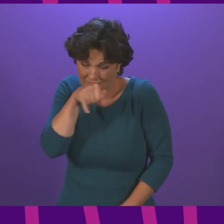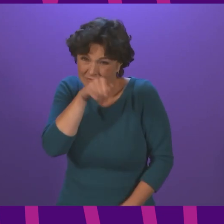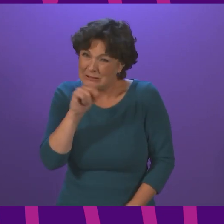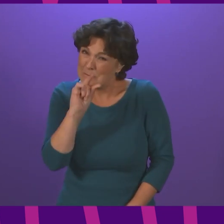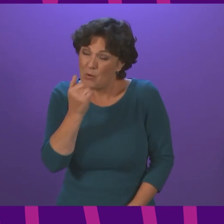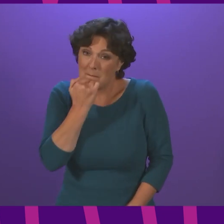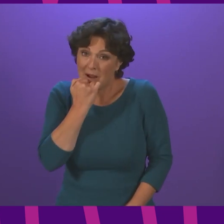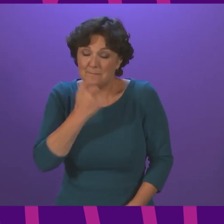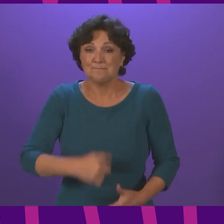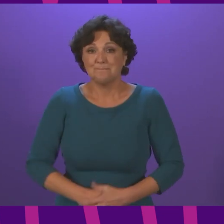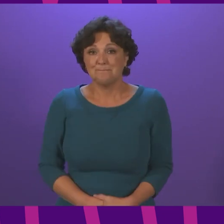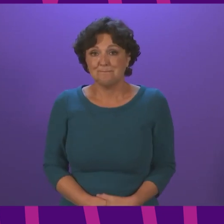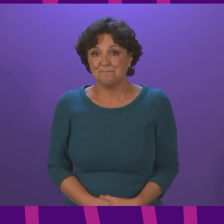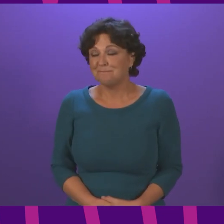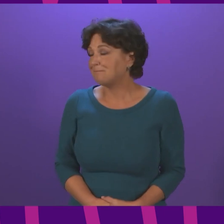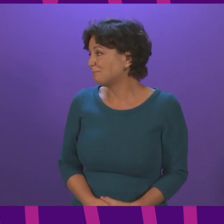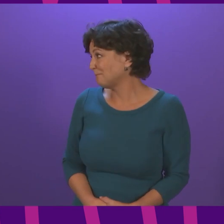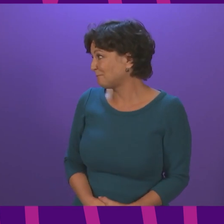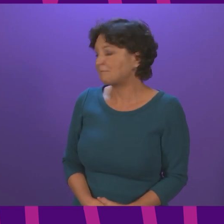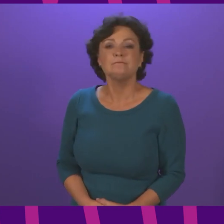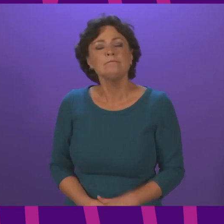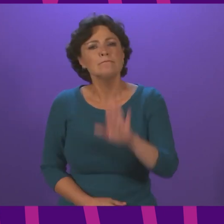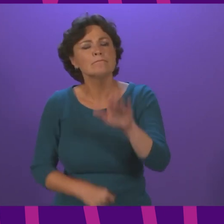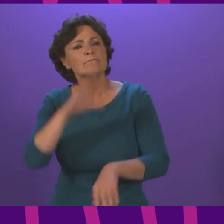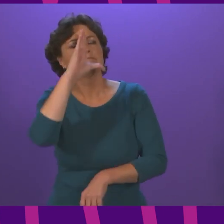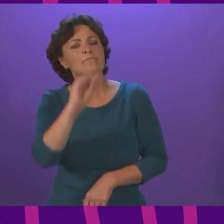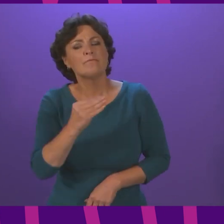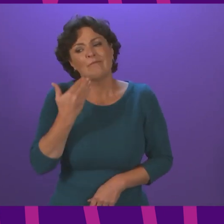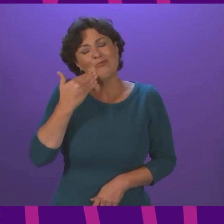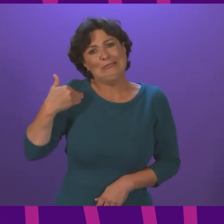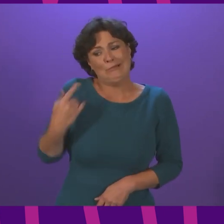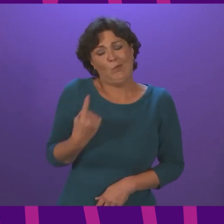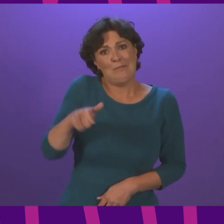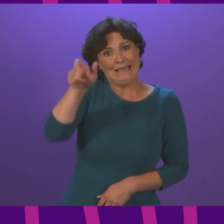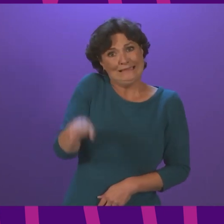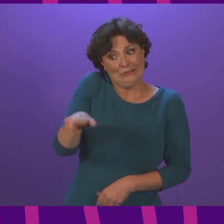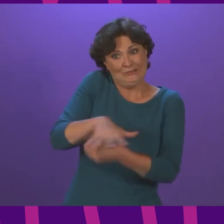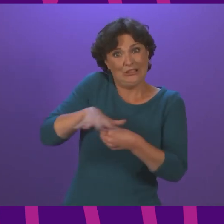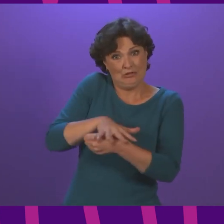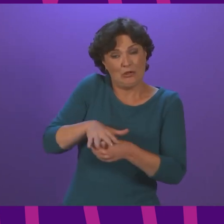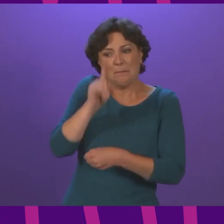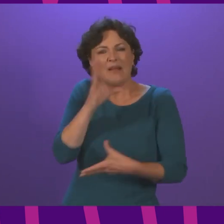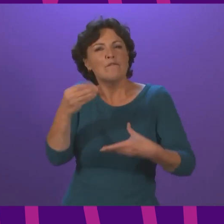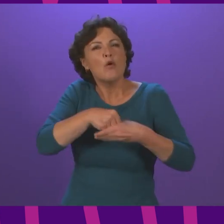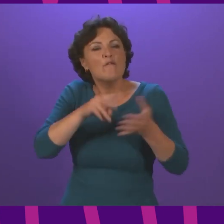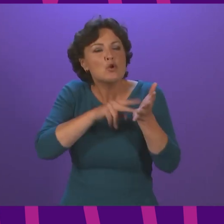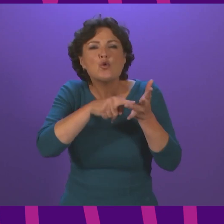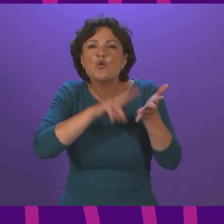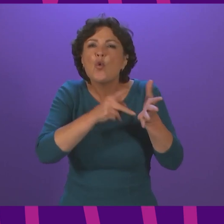Tess White Thank you President Officer Recently I was contacted by a constituent who was a participant in the Novavax Covid